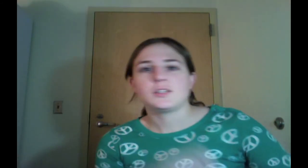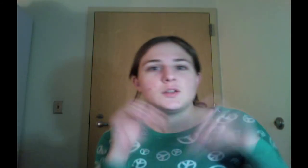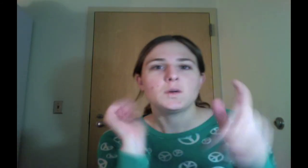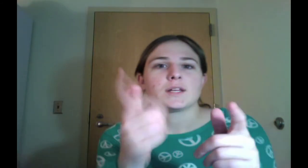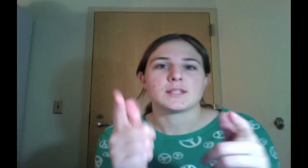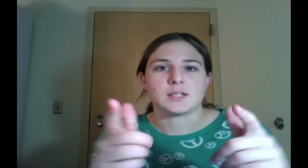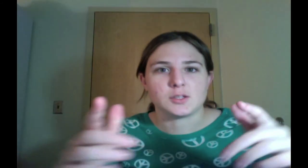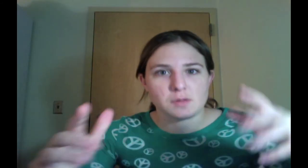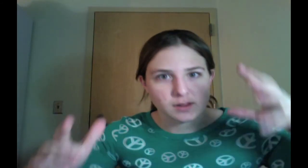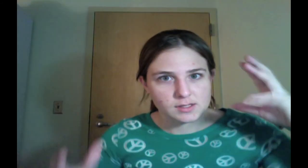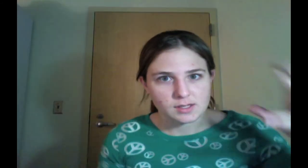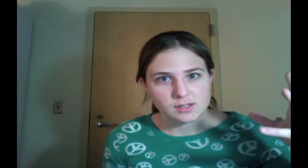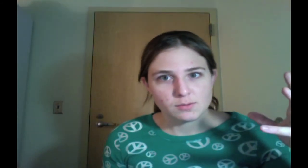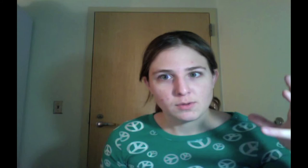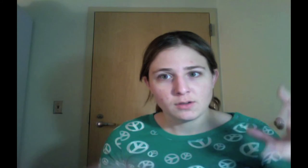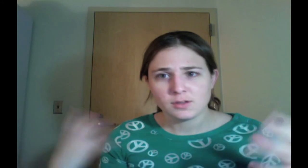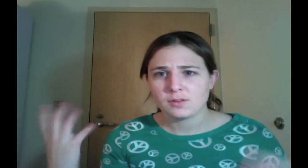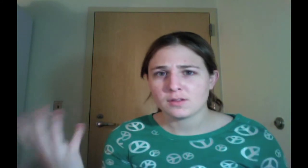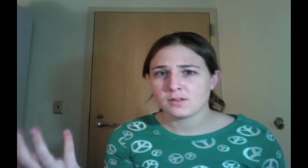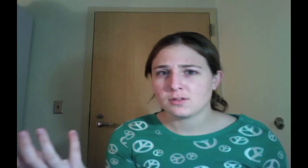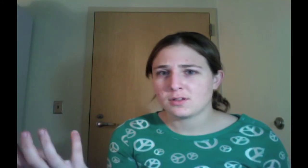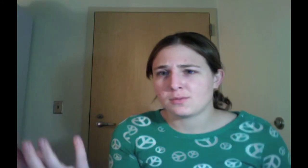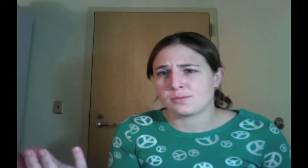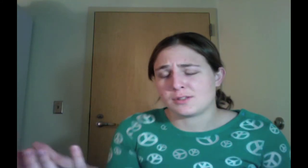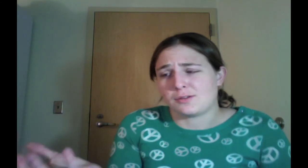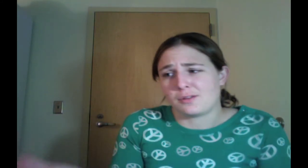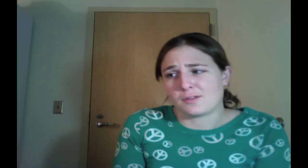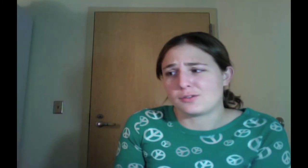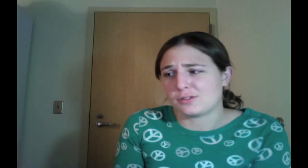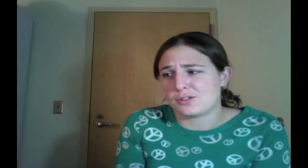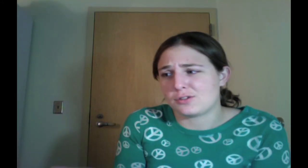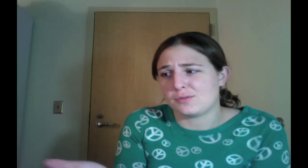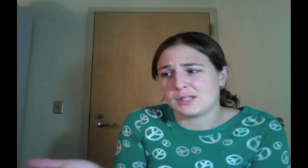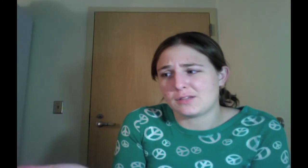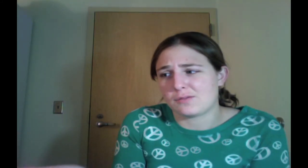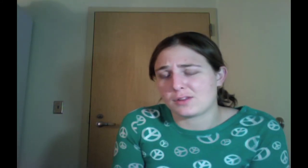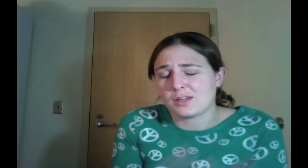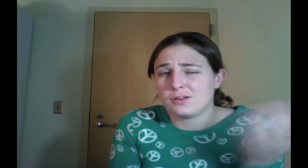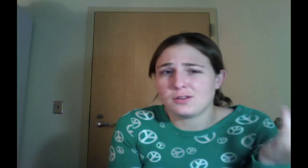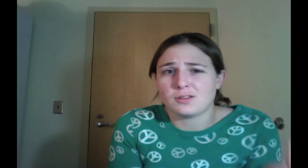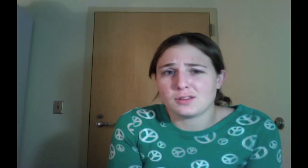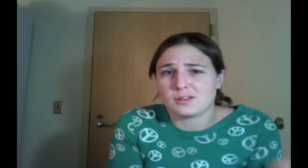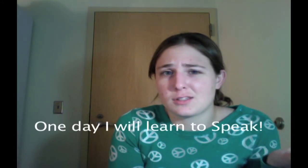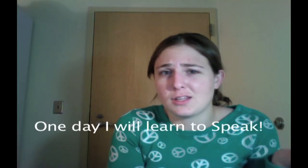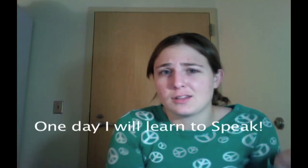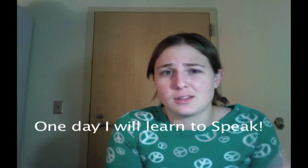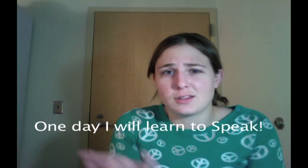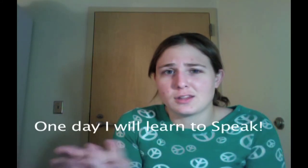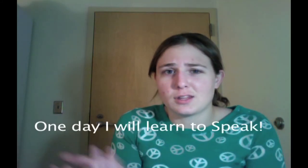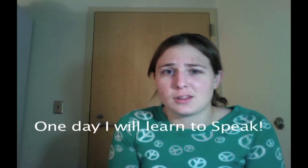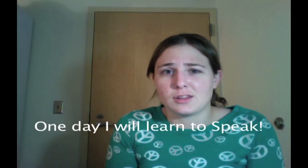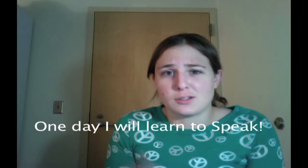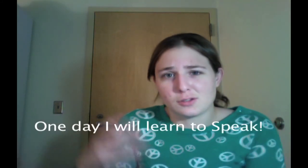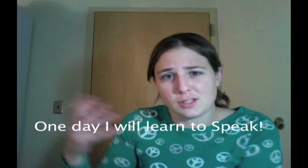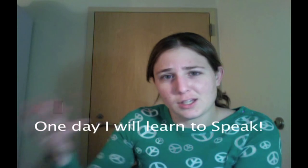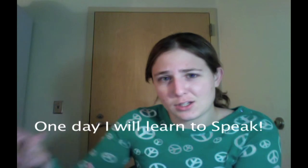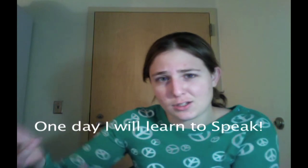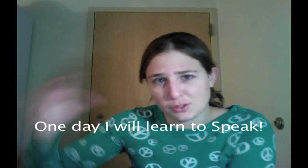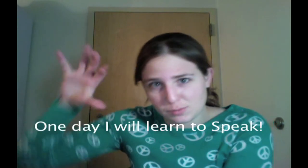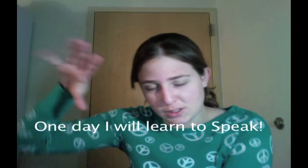you guys think? Do you think that Santa would win or do you think the Turkey would win? Do you think the Turkey should be a different thing or do you think the Turkey icon should be a